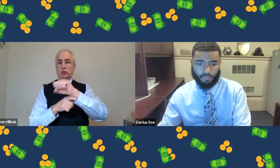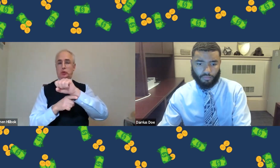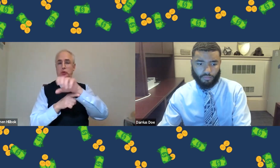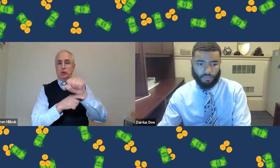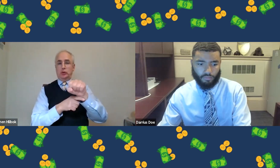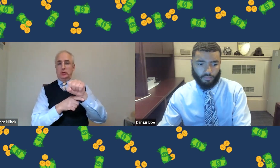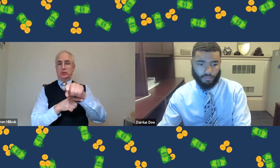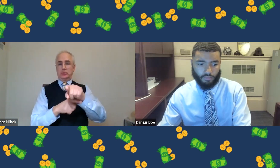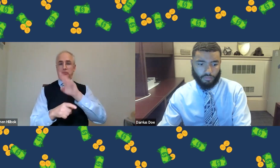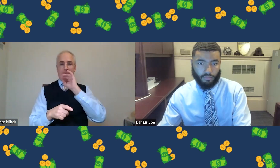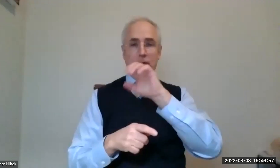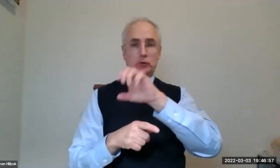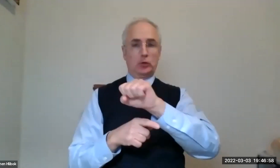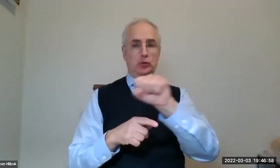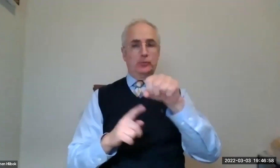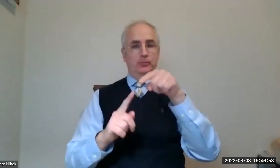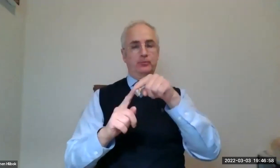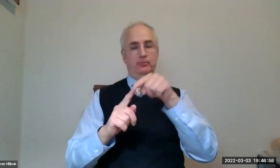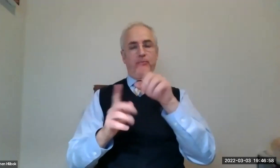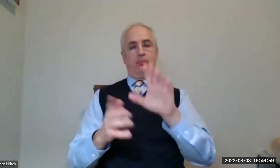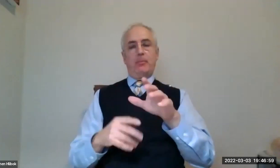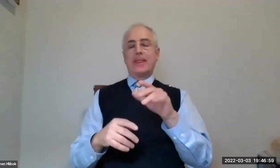So that has to do with Social Security.